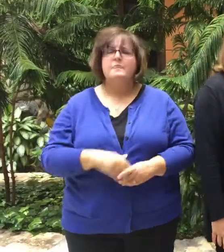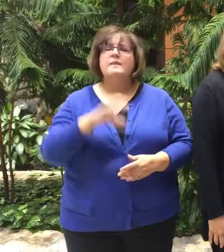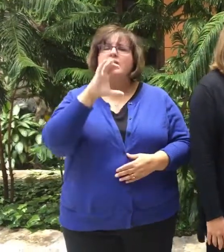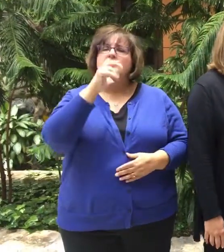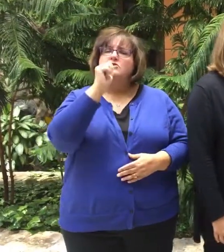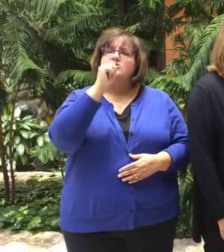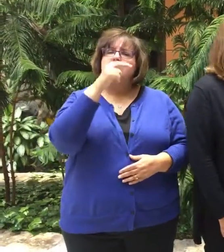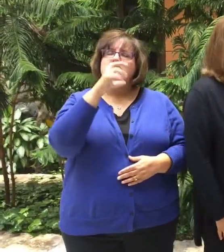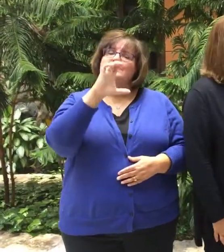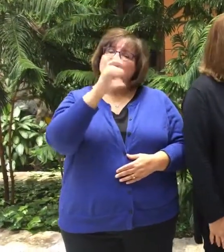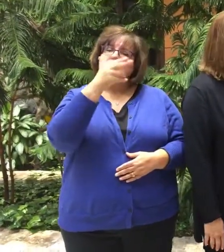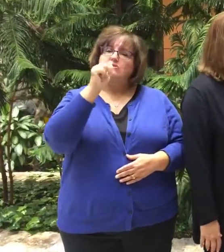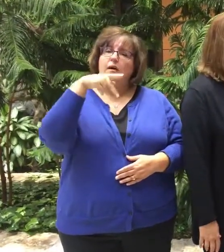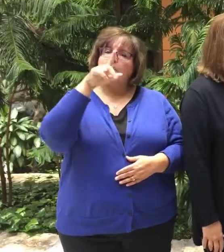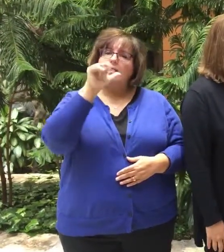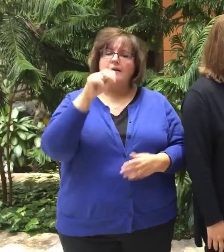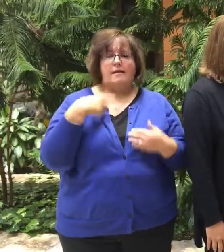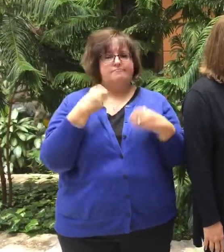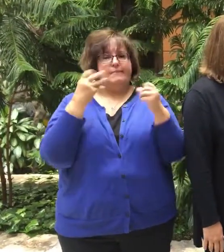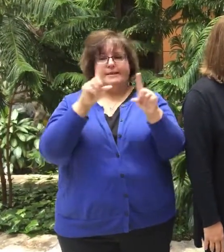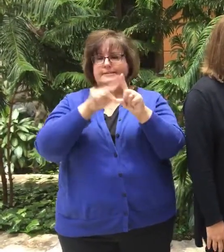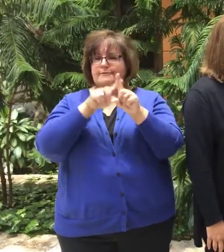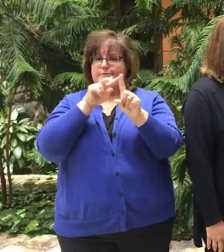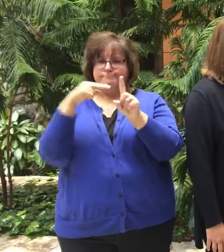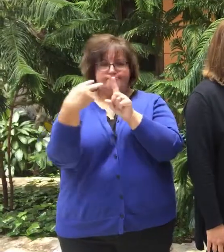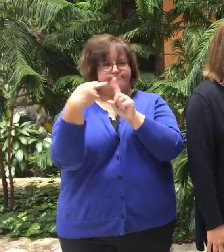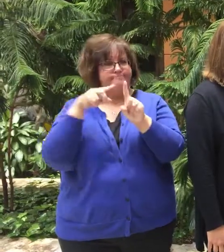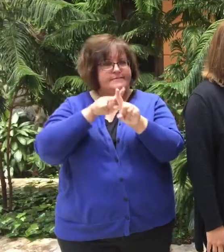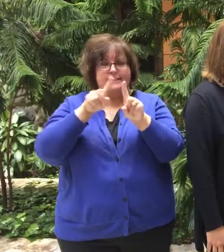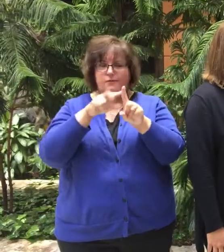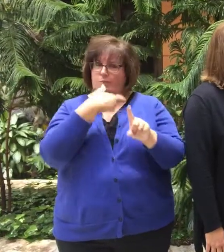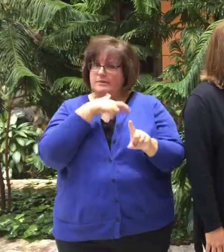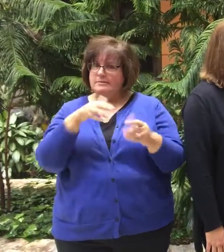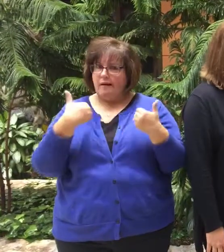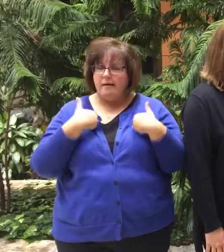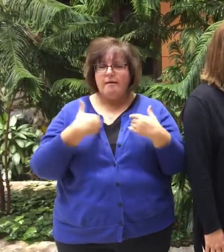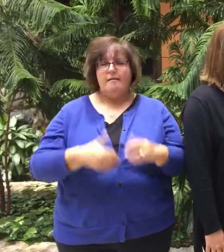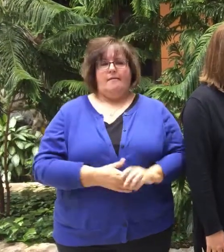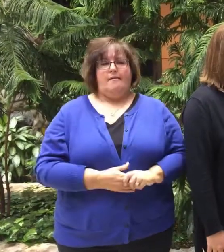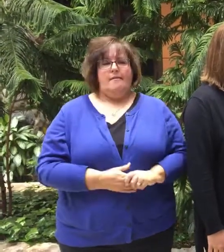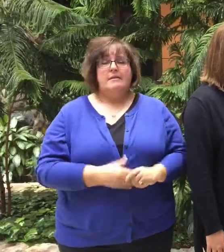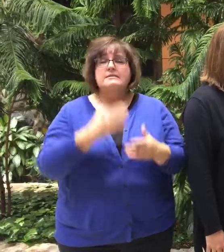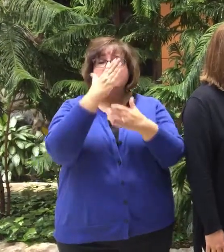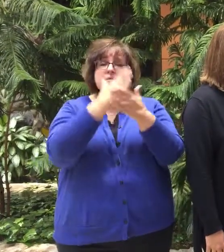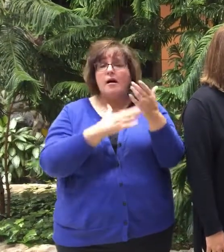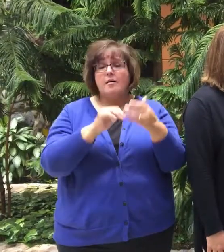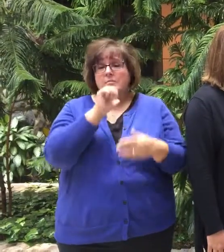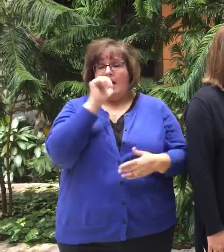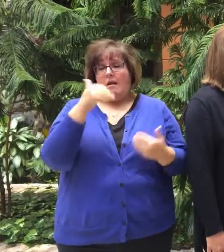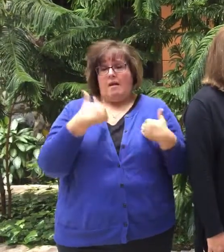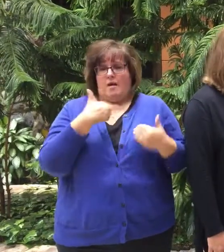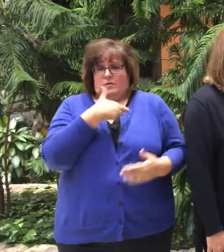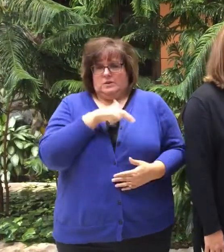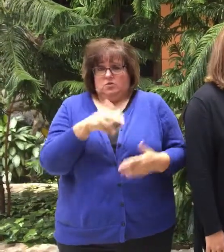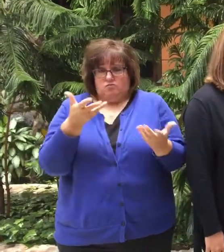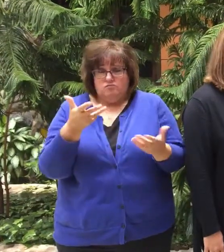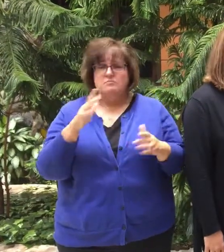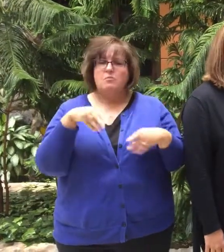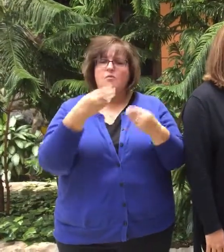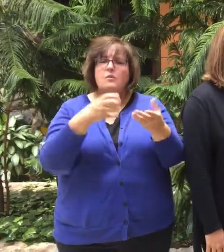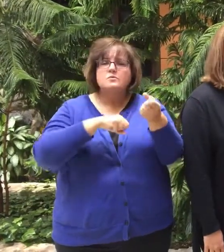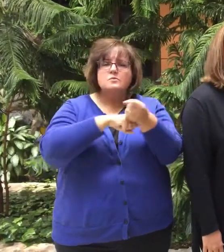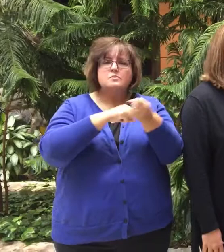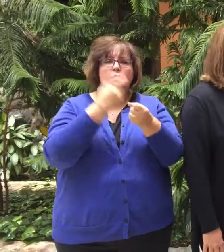Chaplains are multifaceted, all different religions. Some are even non-religious and provide